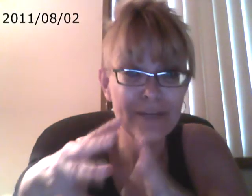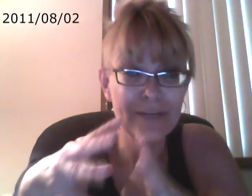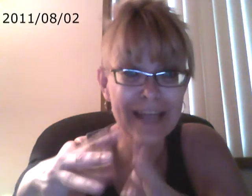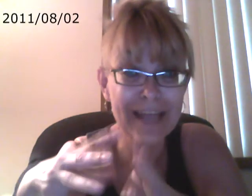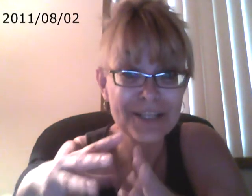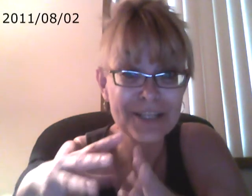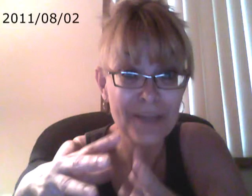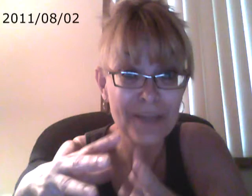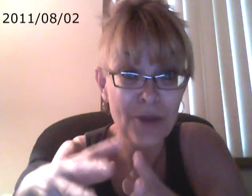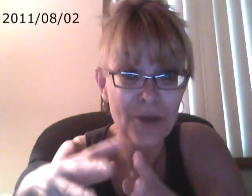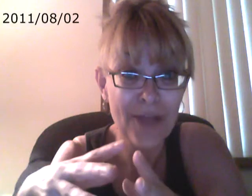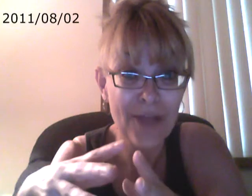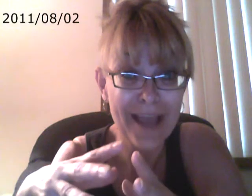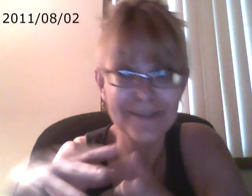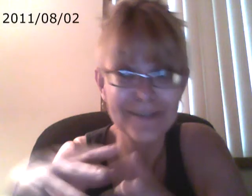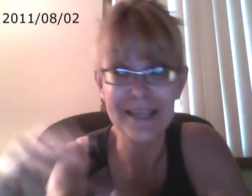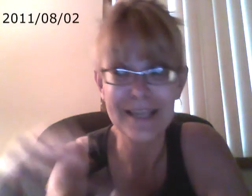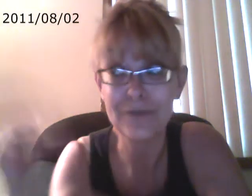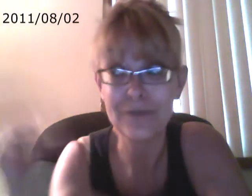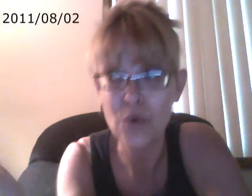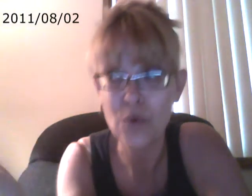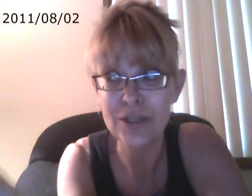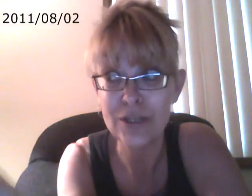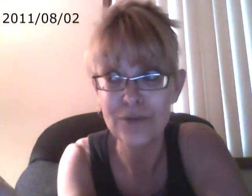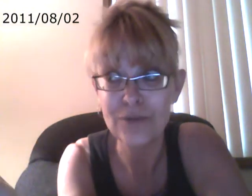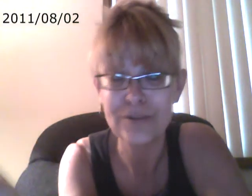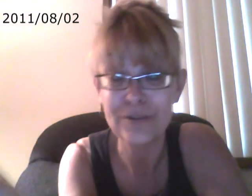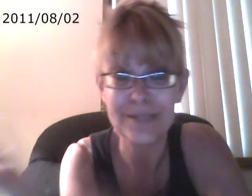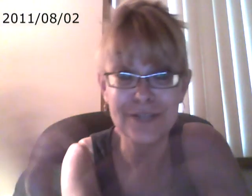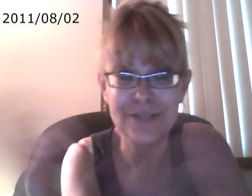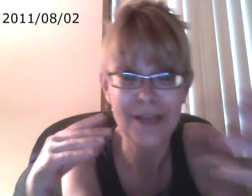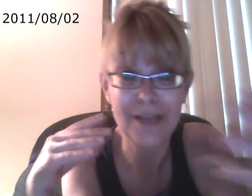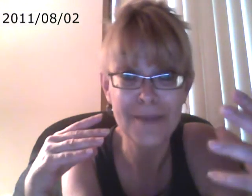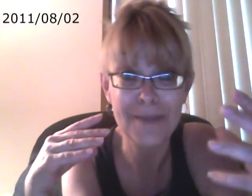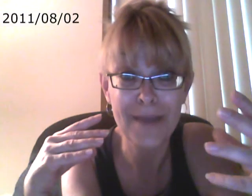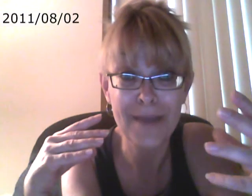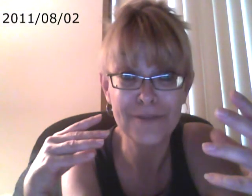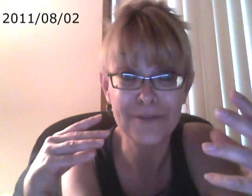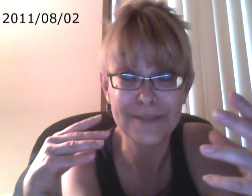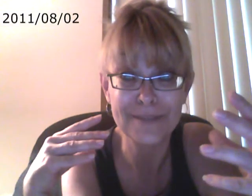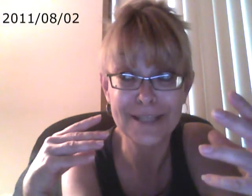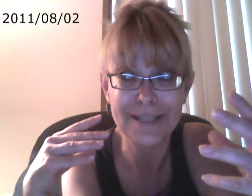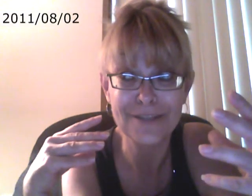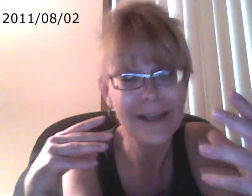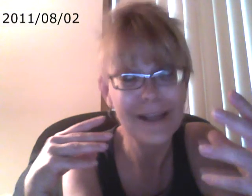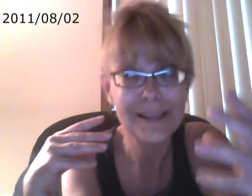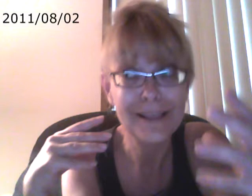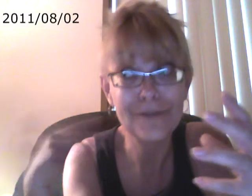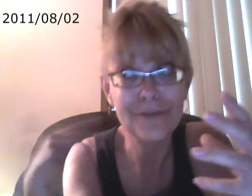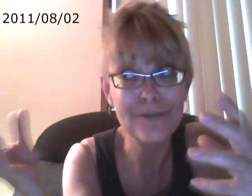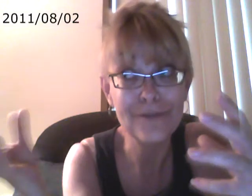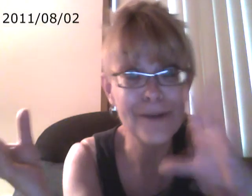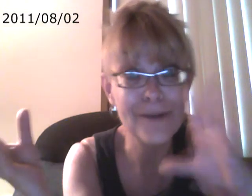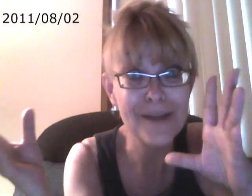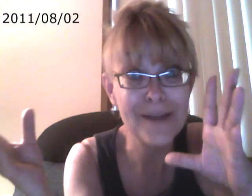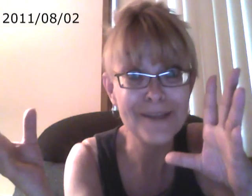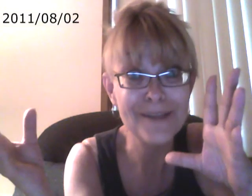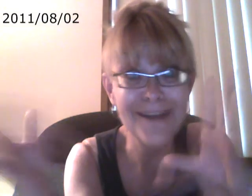connection that we all have is like, if you're in your fullest potential and I'm in my fullest potential, like if you're the farmer and I'm the doctor,